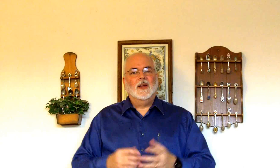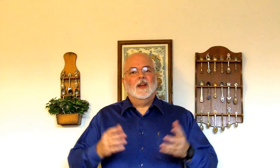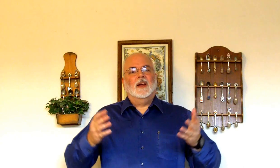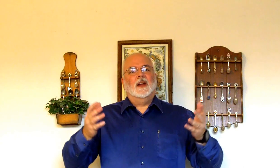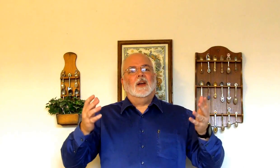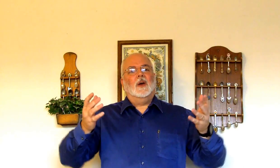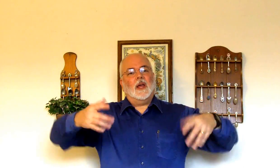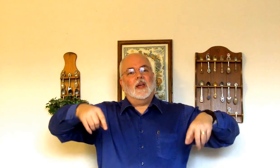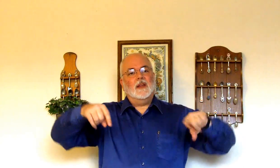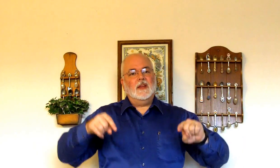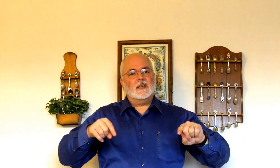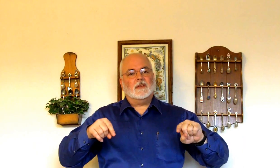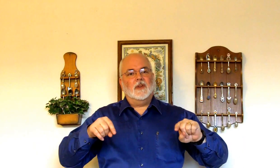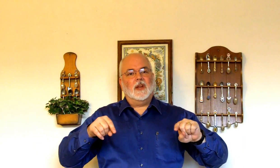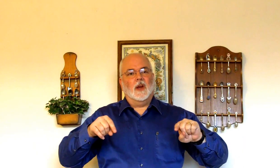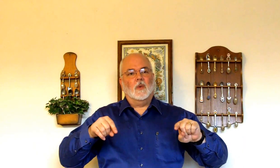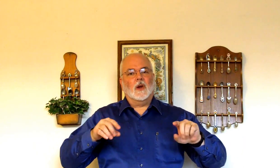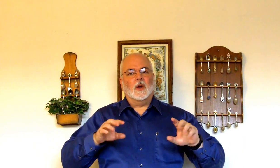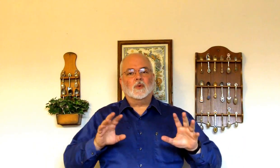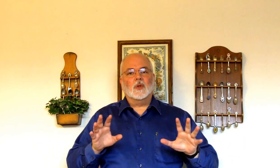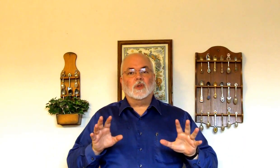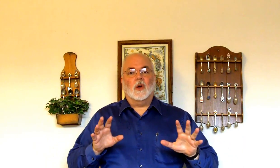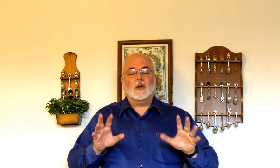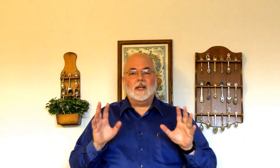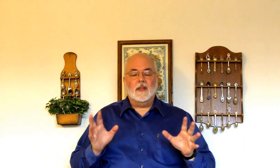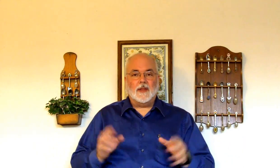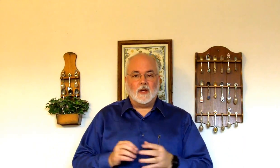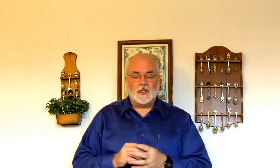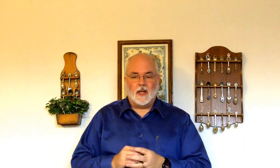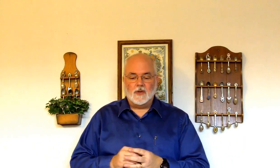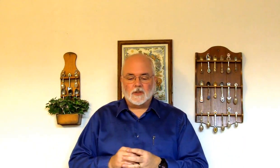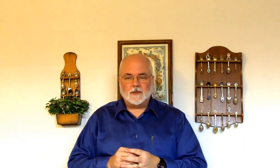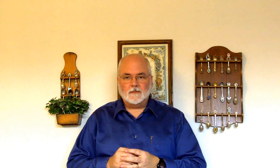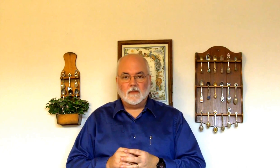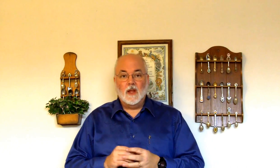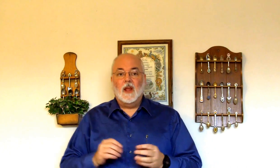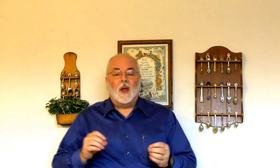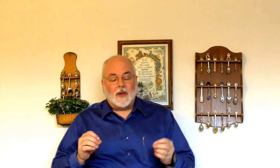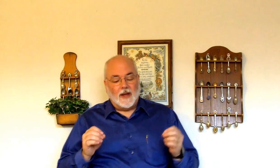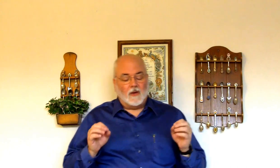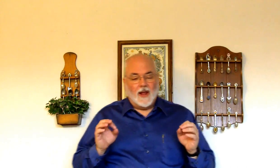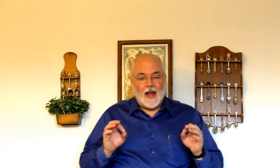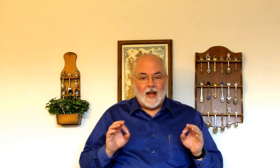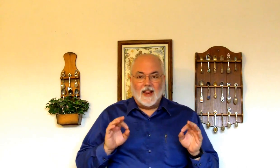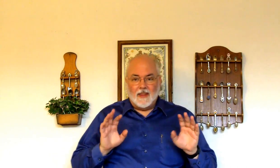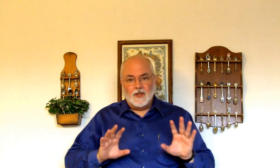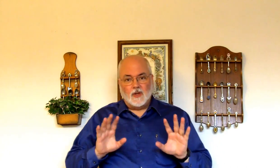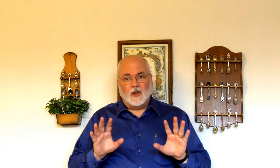Okay, in this video, we're going to go through the song 10,000 Angels. Okay, now, this year,